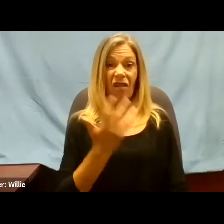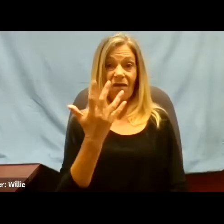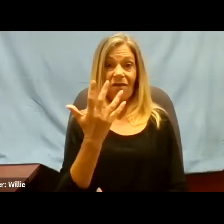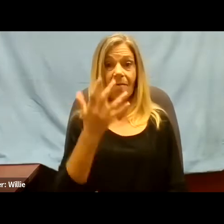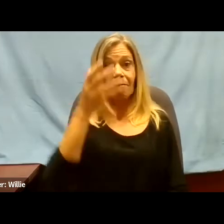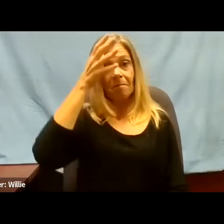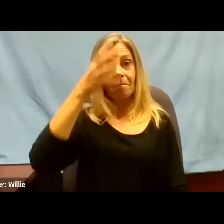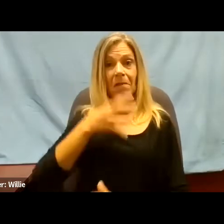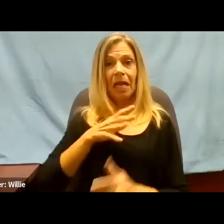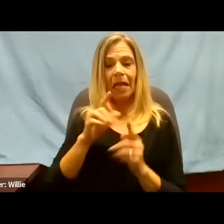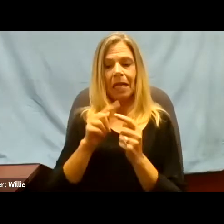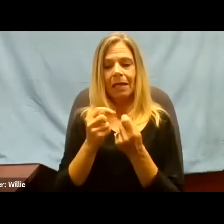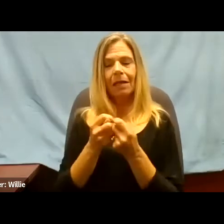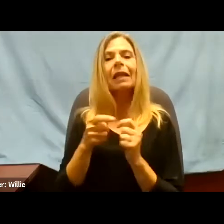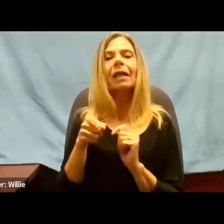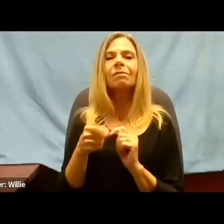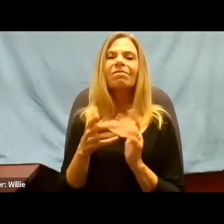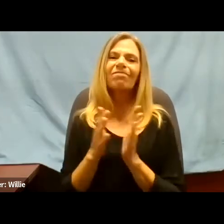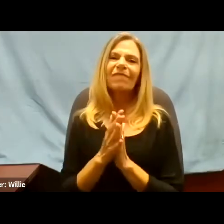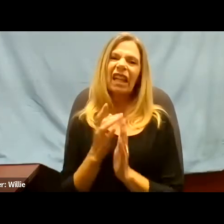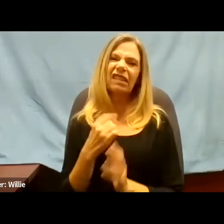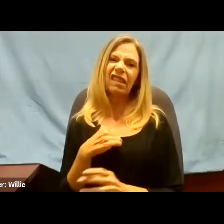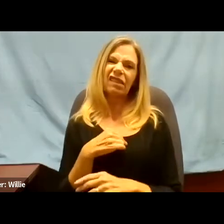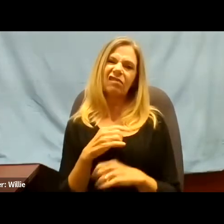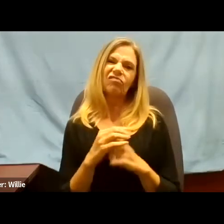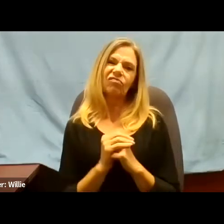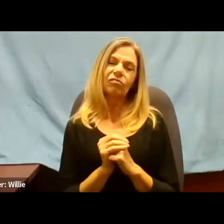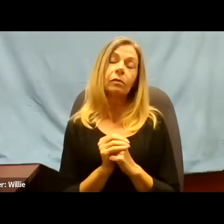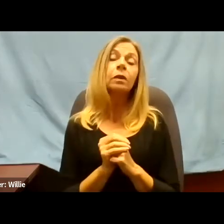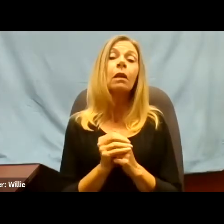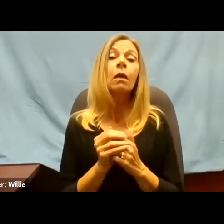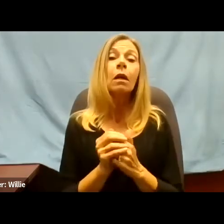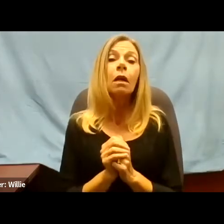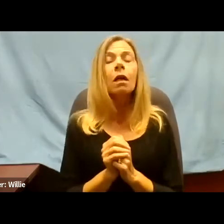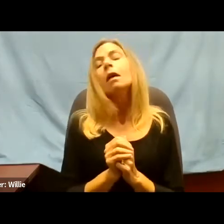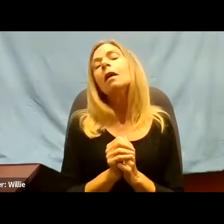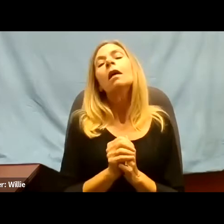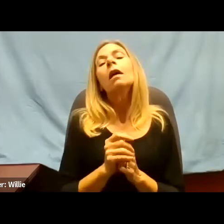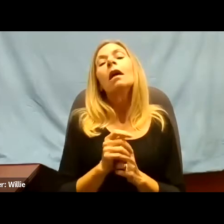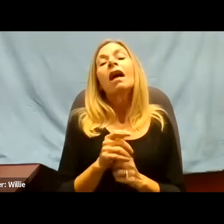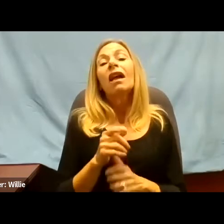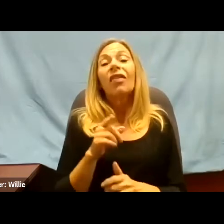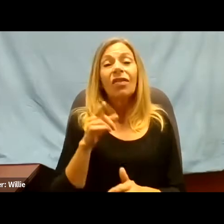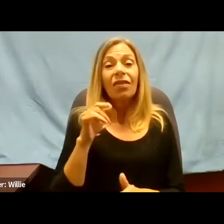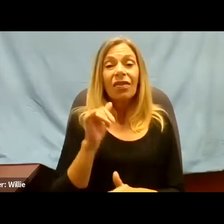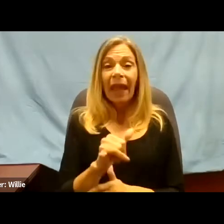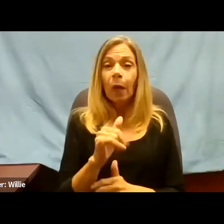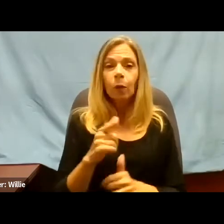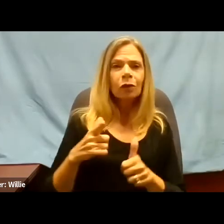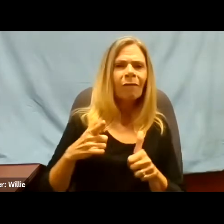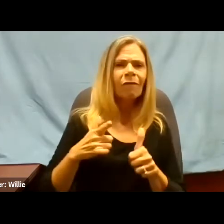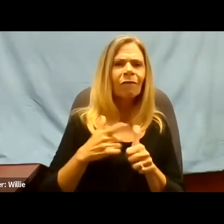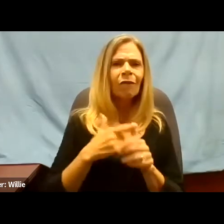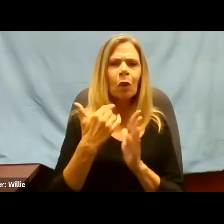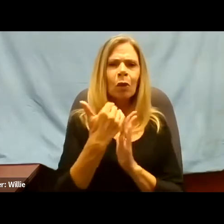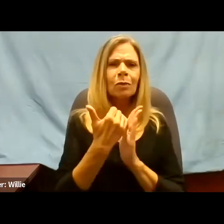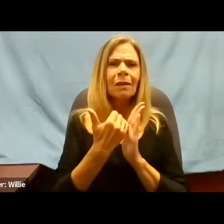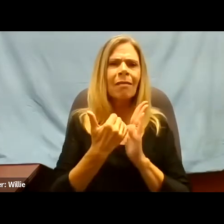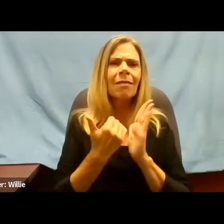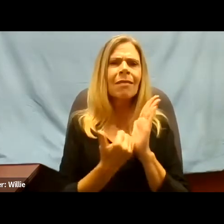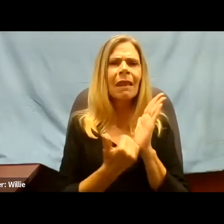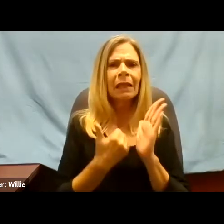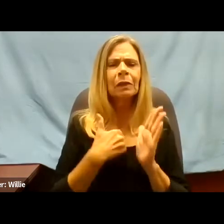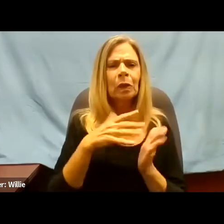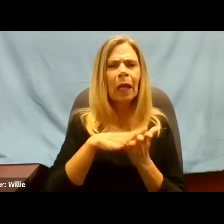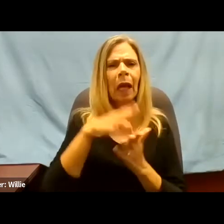that was asked to do that. And there was the first lesson that I learned that shaped my